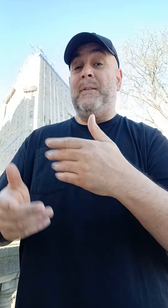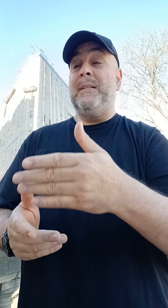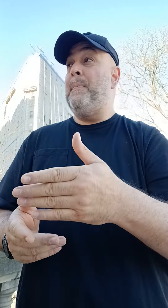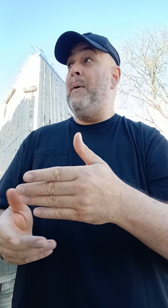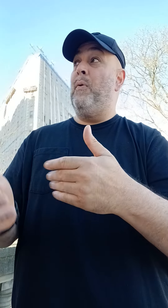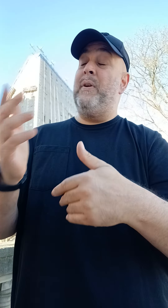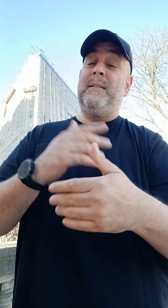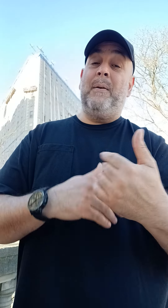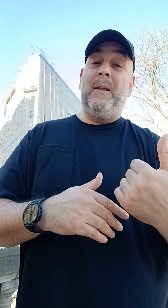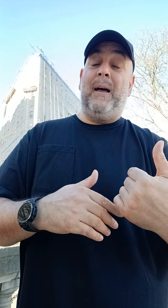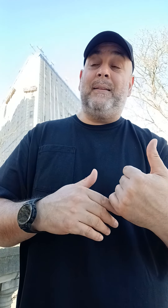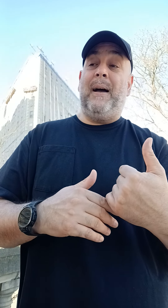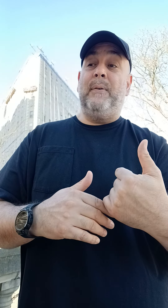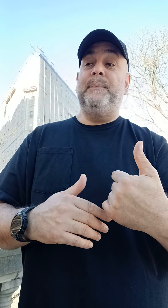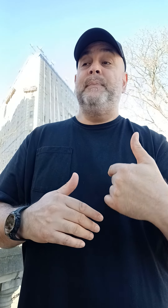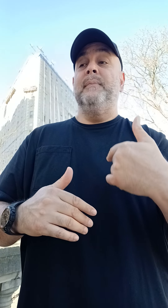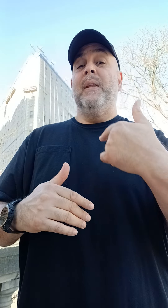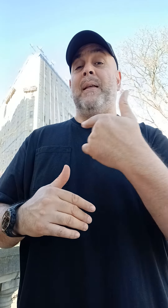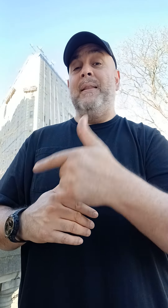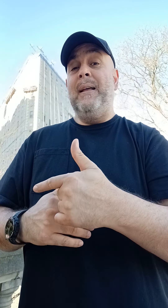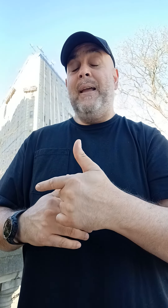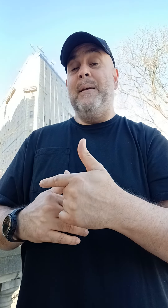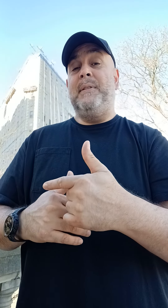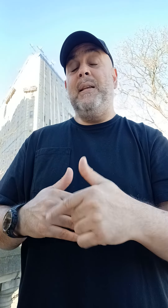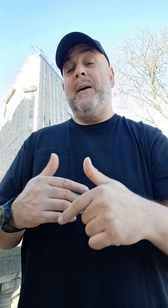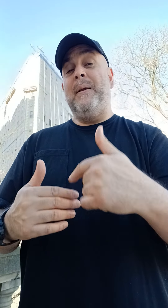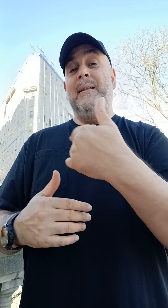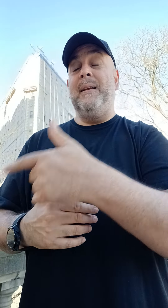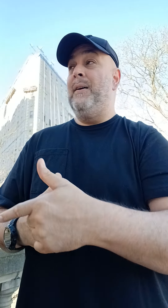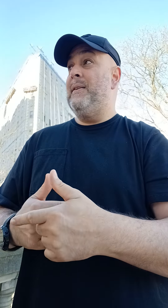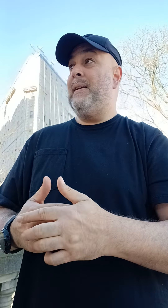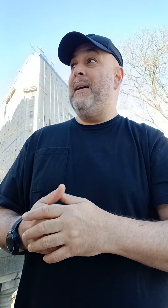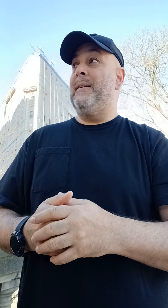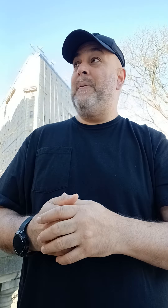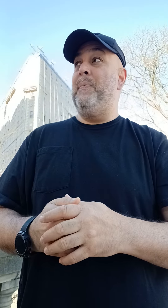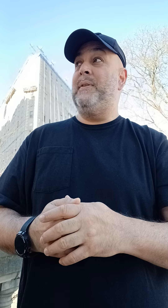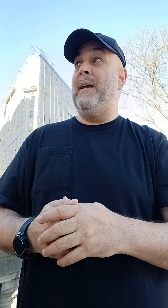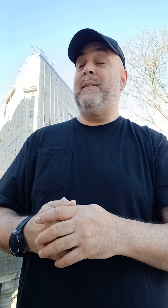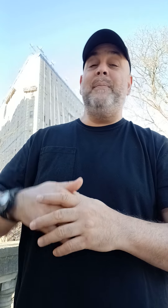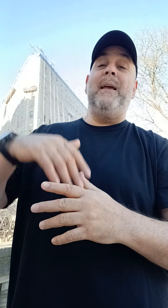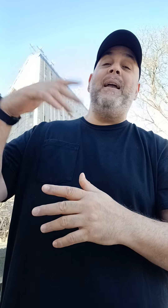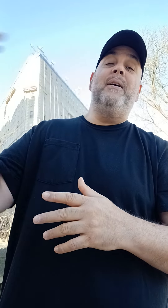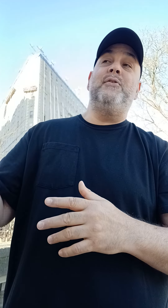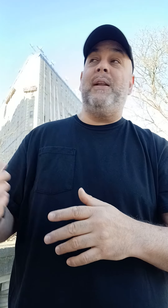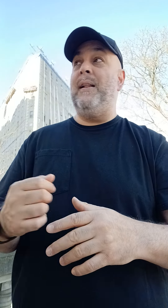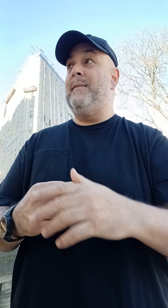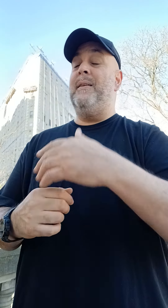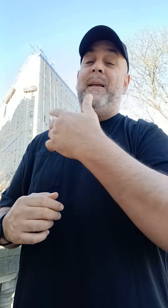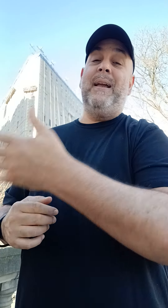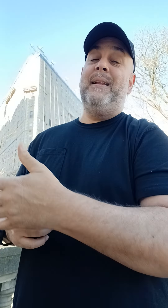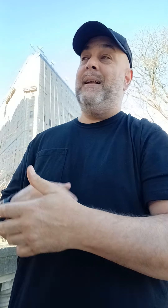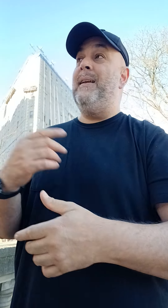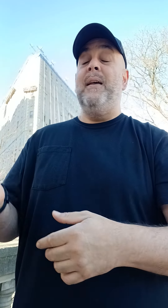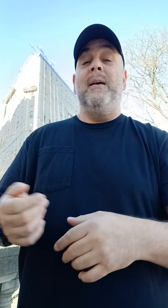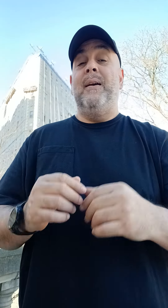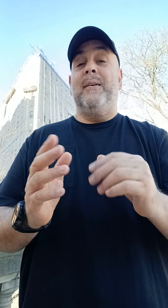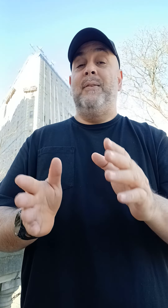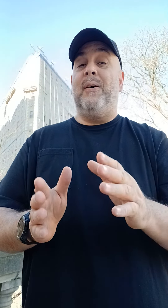participate. Will retail be locked out? And then AMC coming on the other side. Some people say, it's going to be $800. It's going to be $80. Dog,